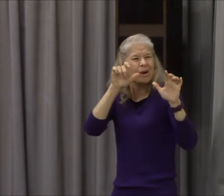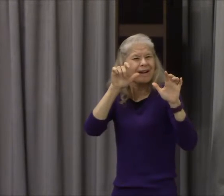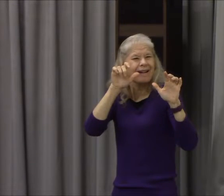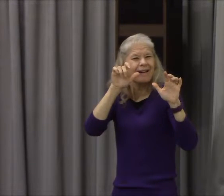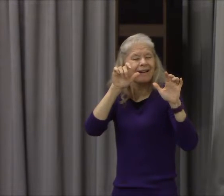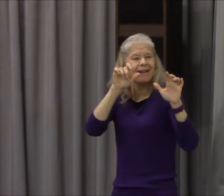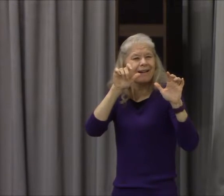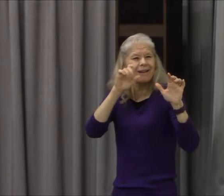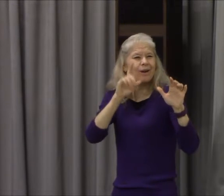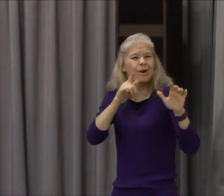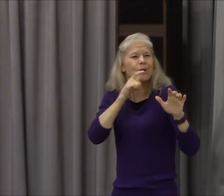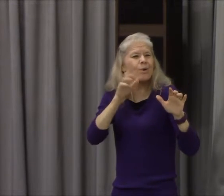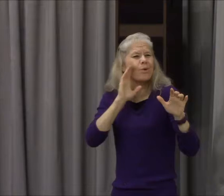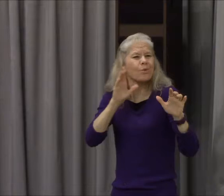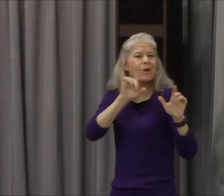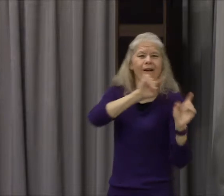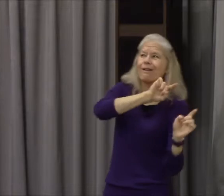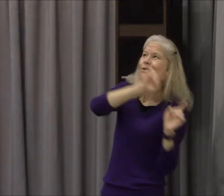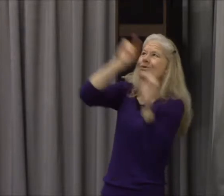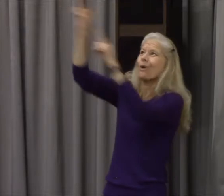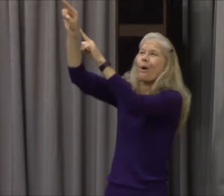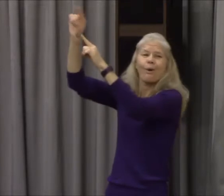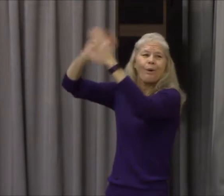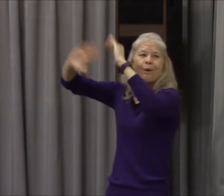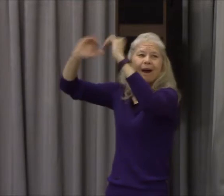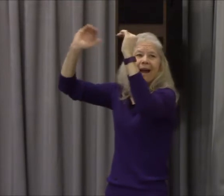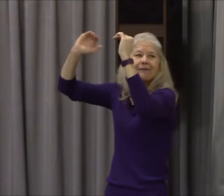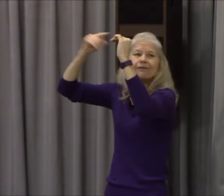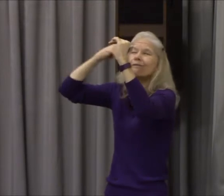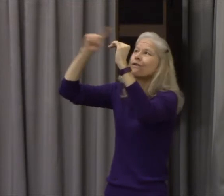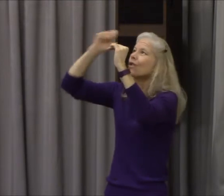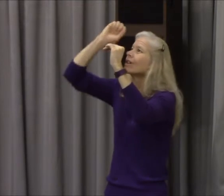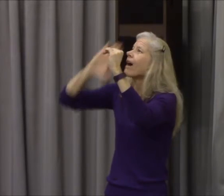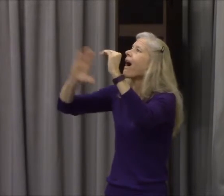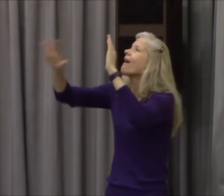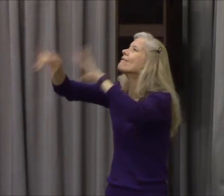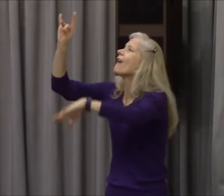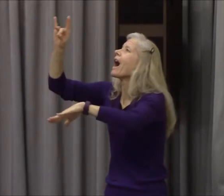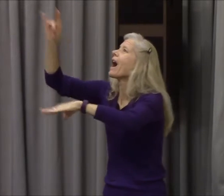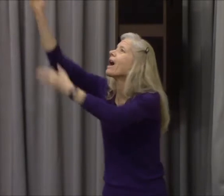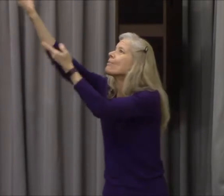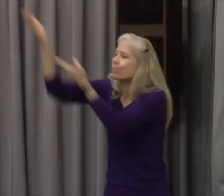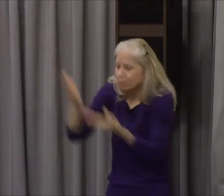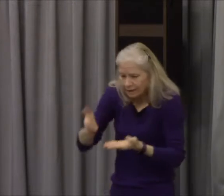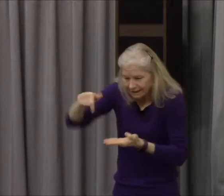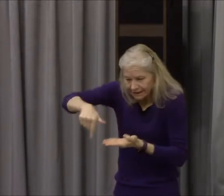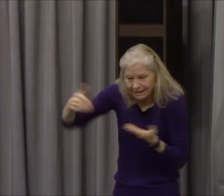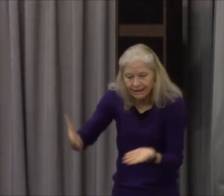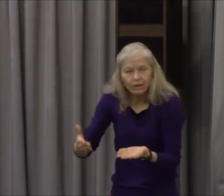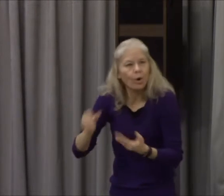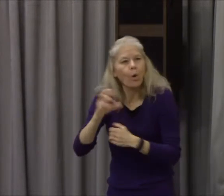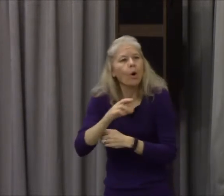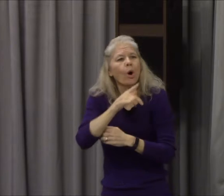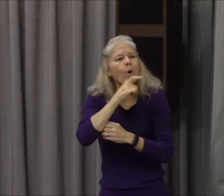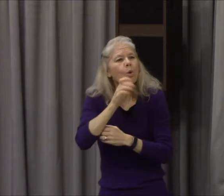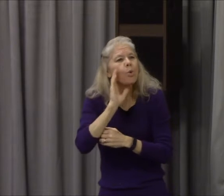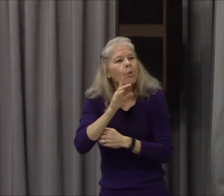What saith it? word is nighly, even in thy heart. That is the word of faith which we preach. Thou shalt